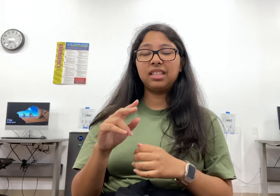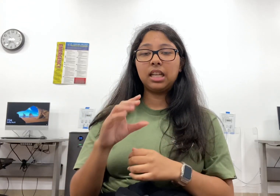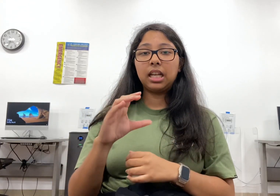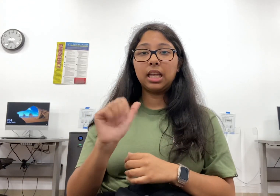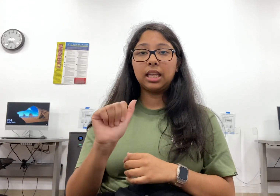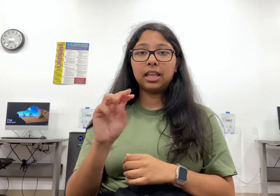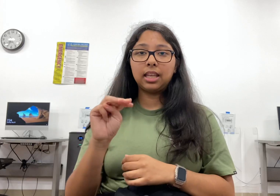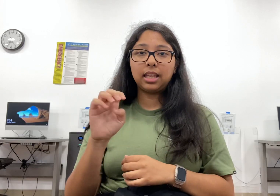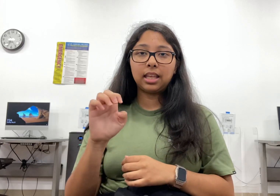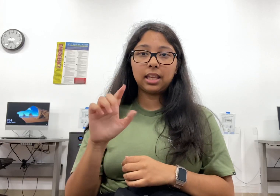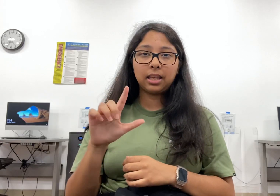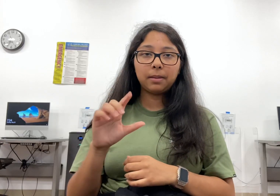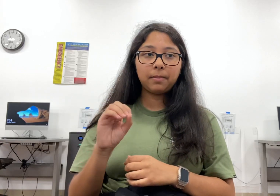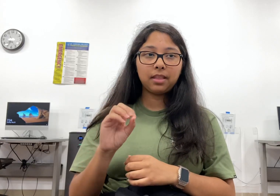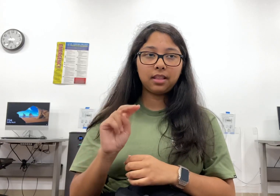Catalina has a fascinating history.